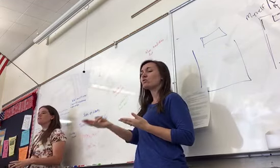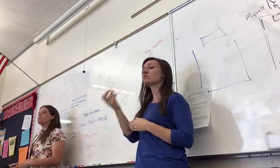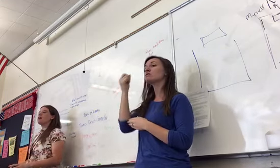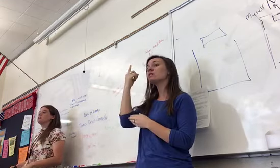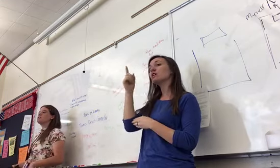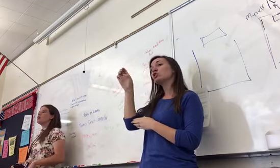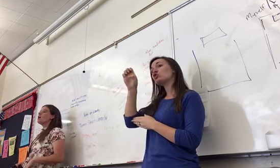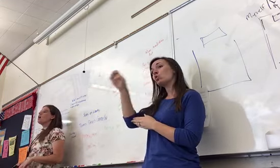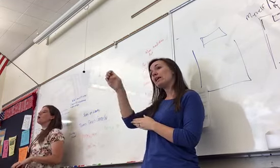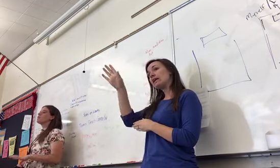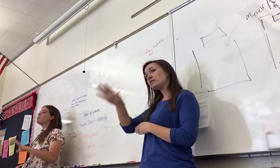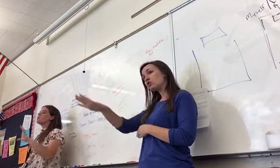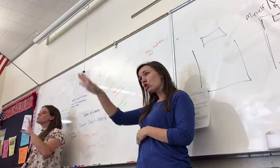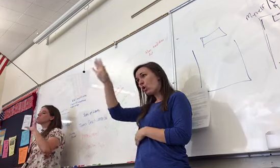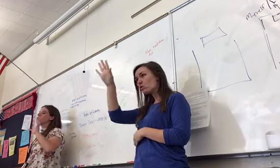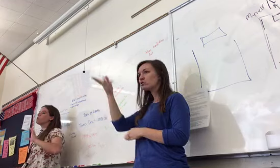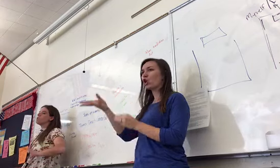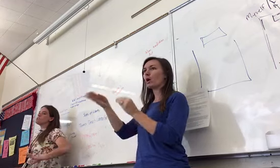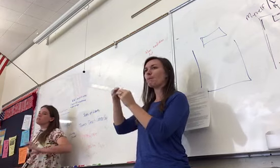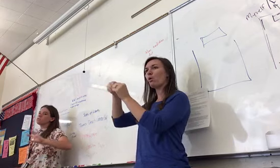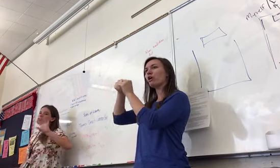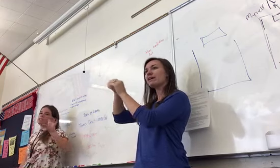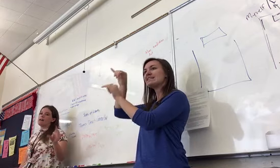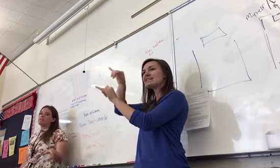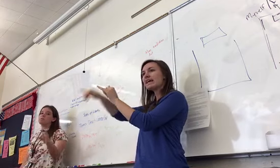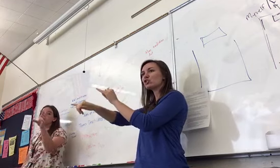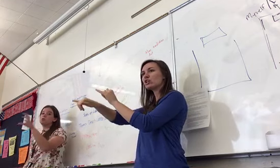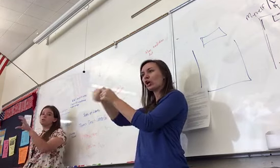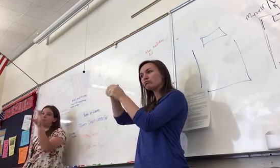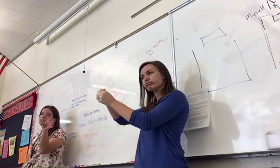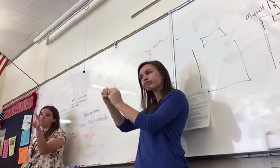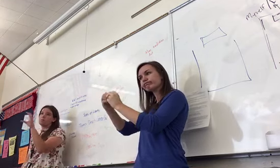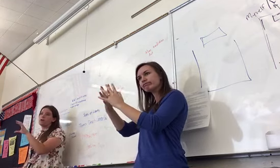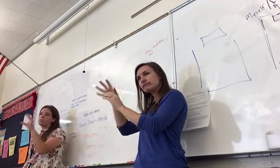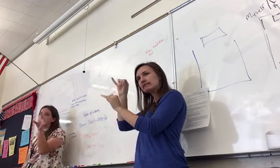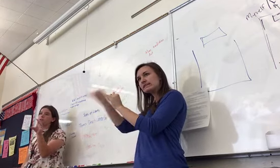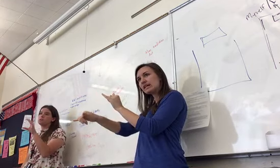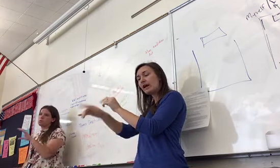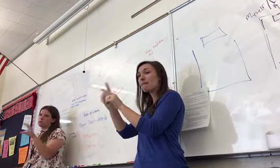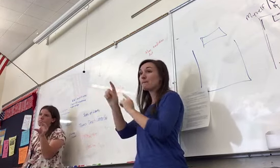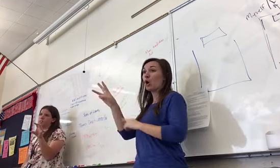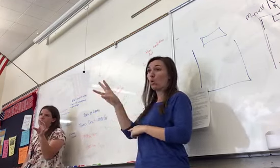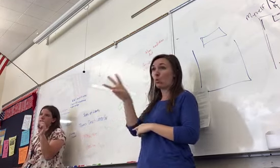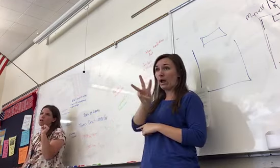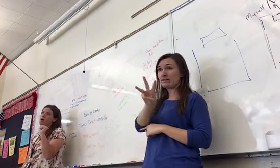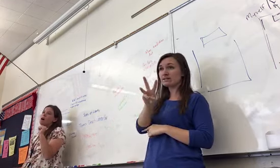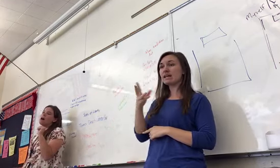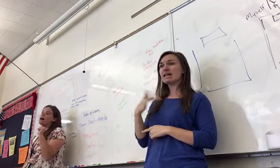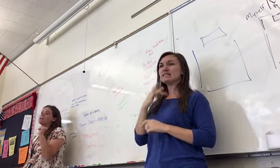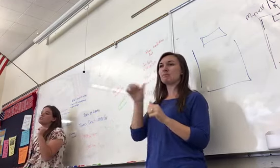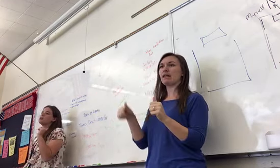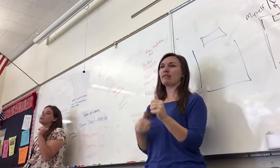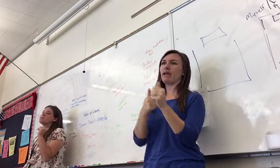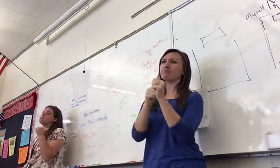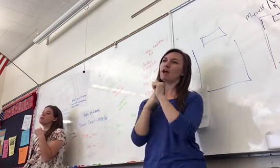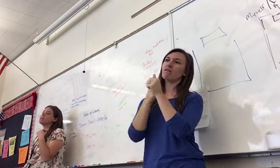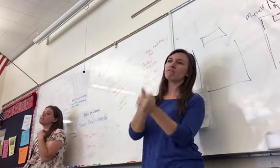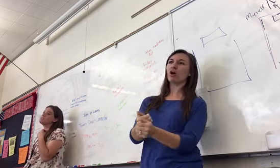Southwest. Other ones which are more in the deserts are going to have to move based on where their food sources is. In terms of the biggest